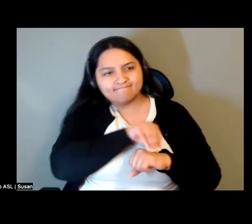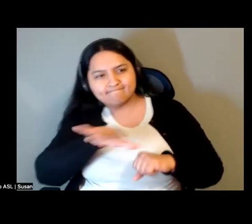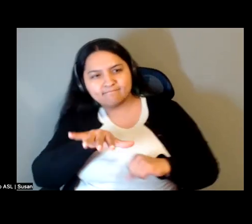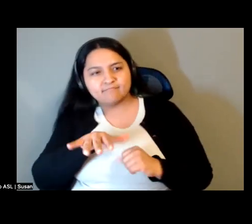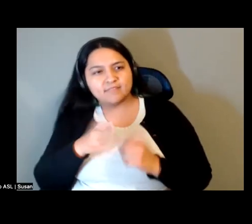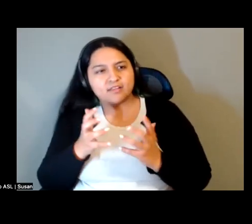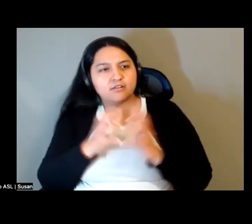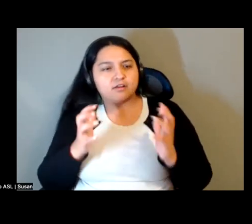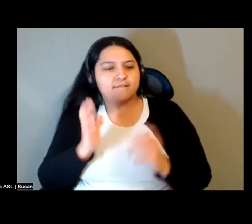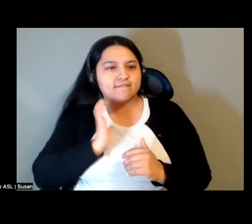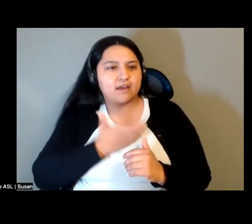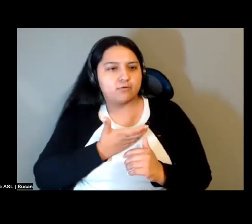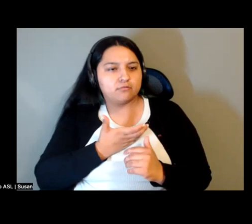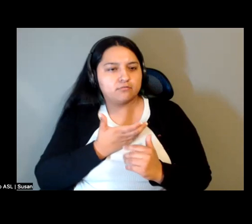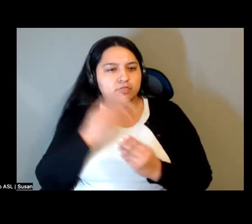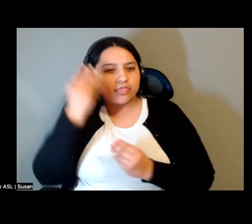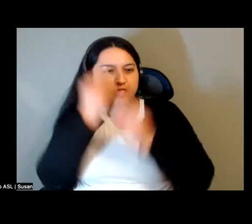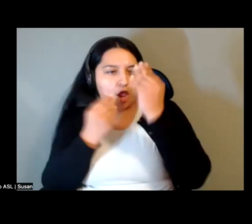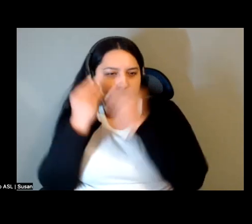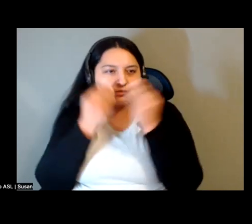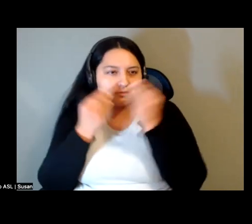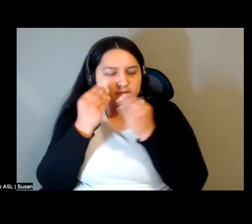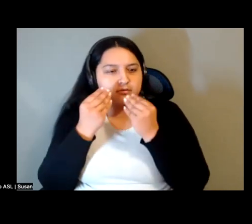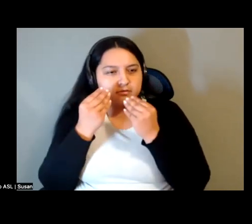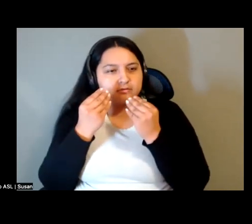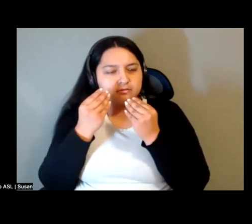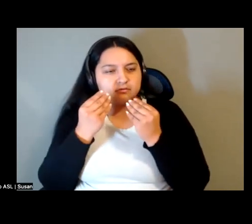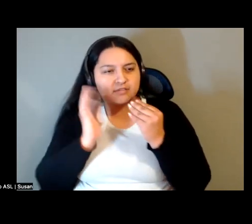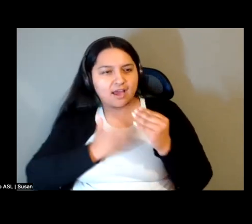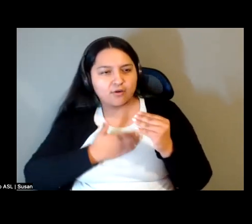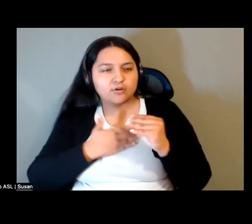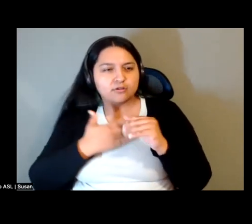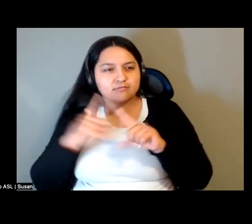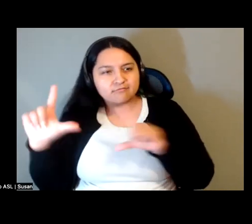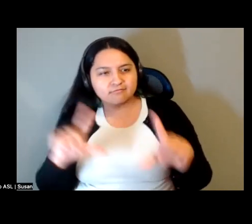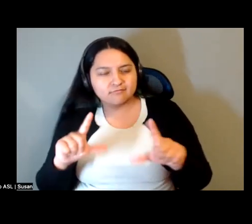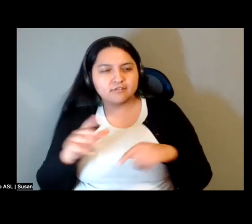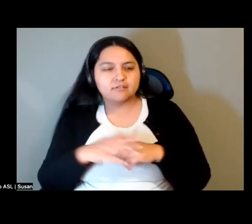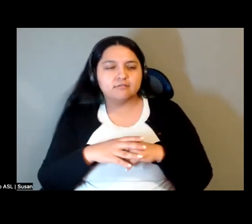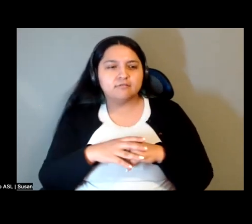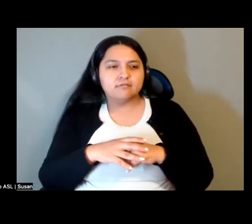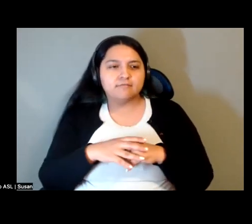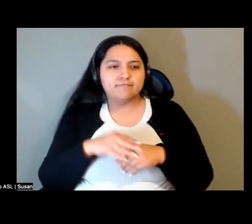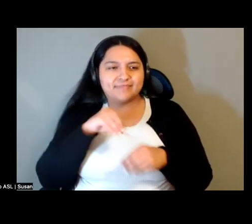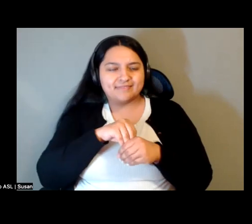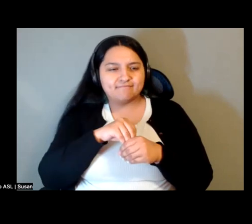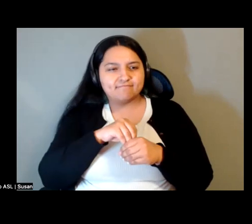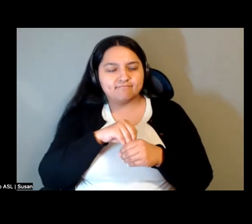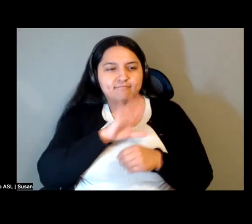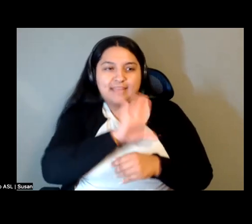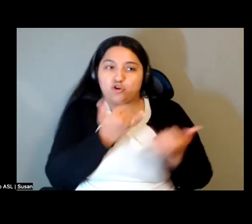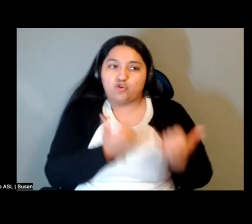you know, in this particular phase of their movement and struggle, and how they had also,